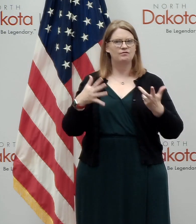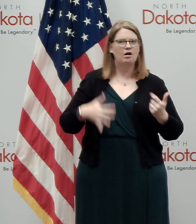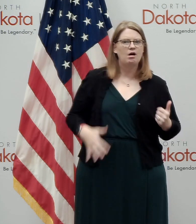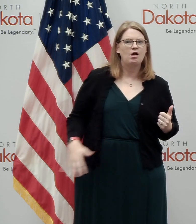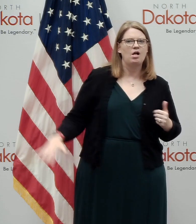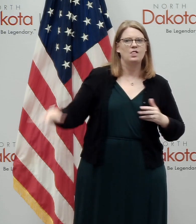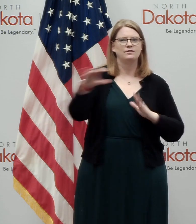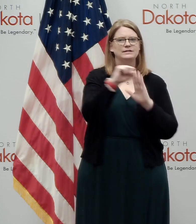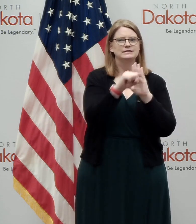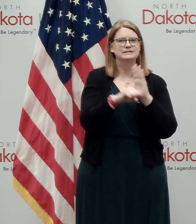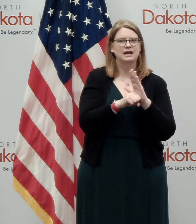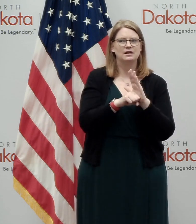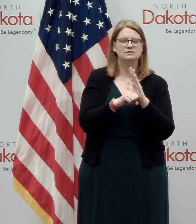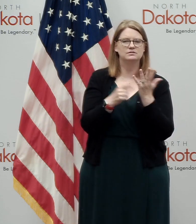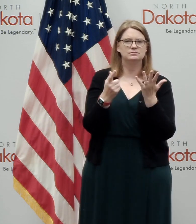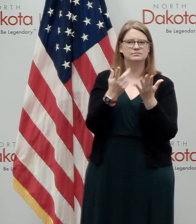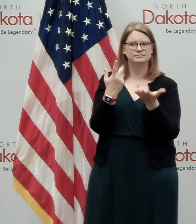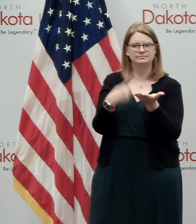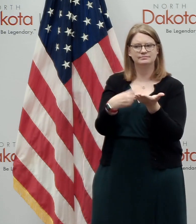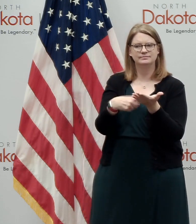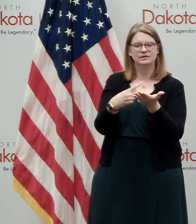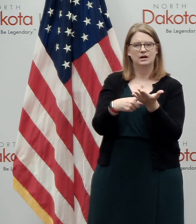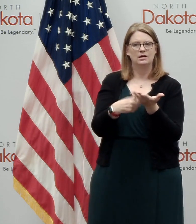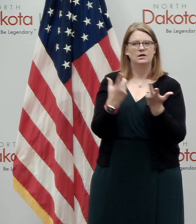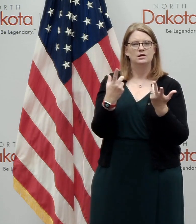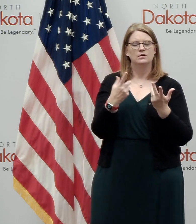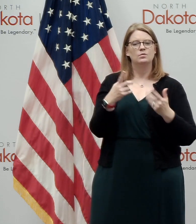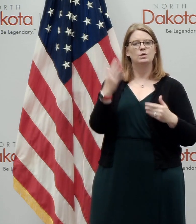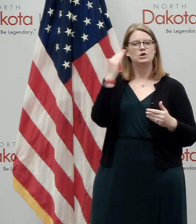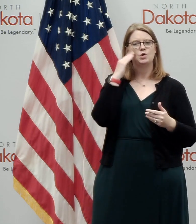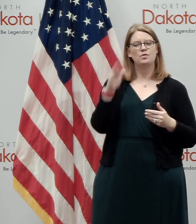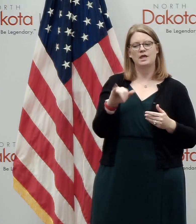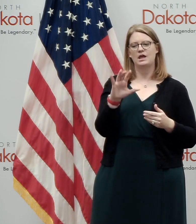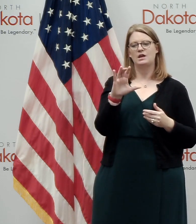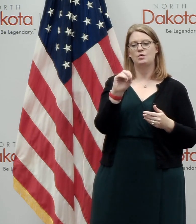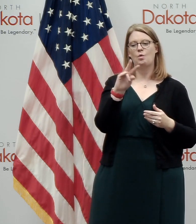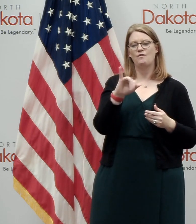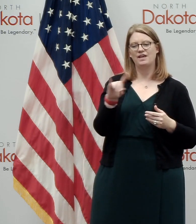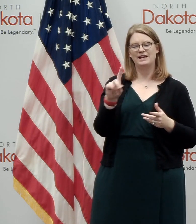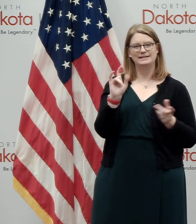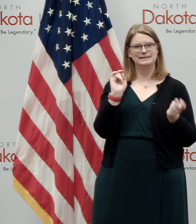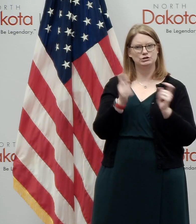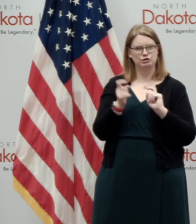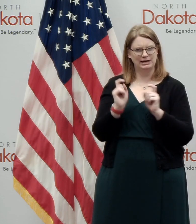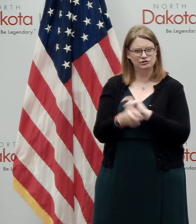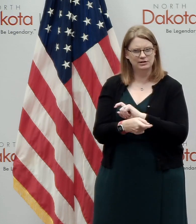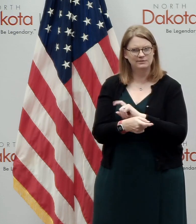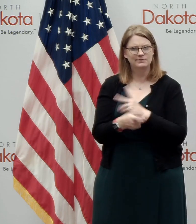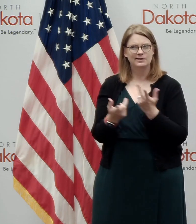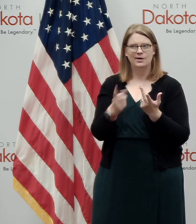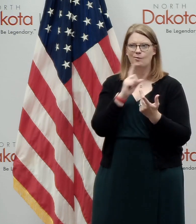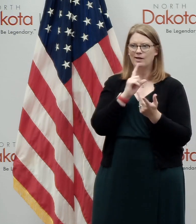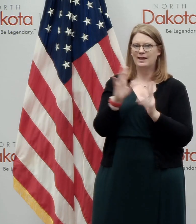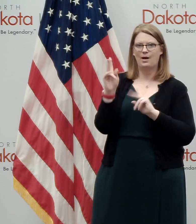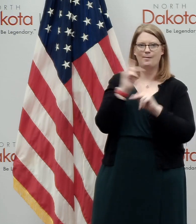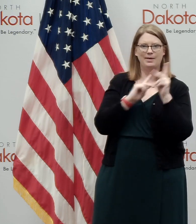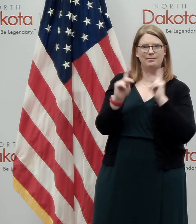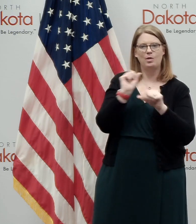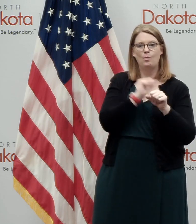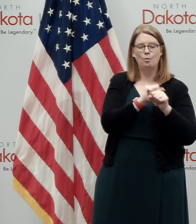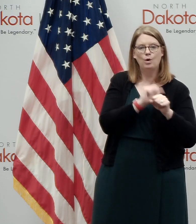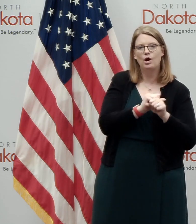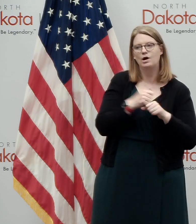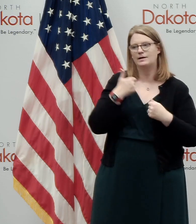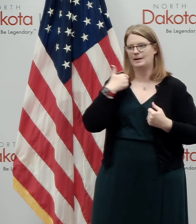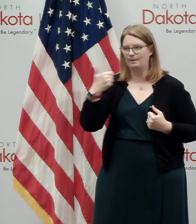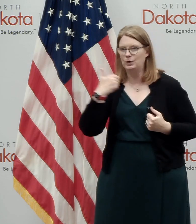about our future and resiliency. We know that this COVID is changing, uh, how people commute, how people work,